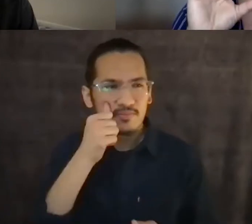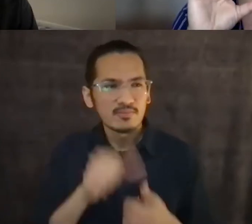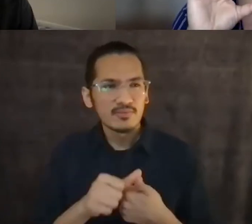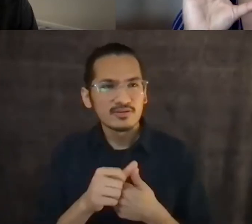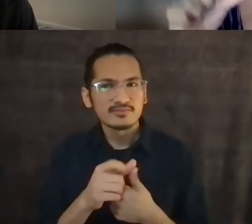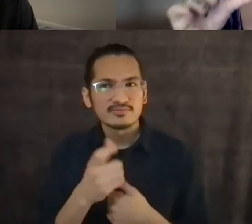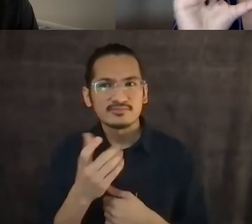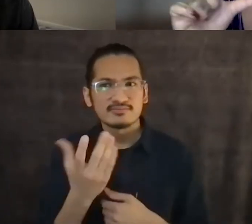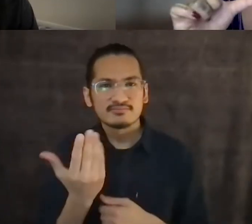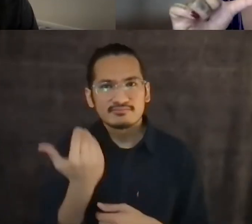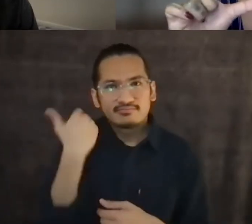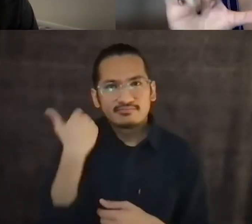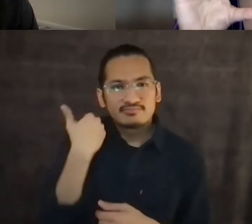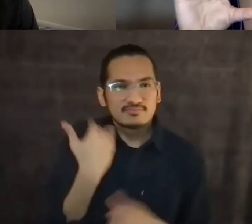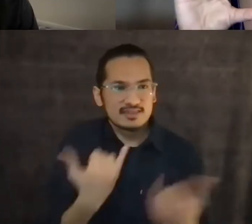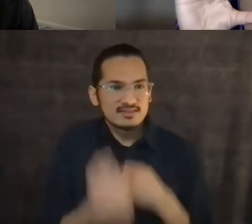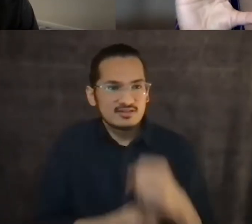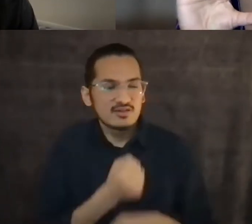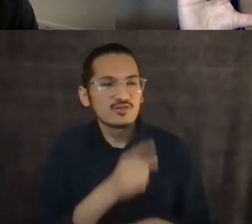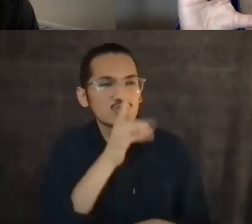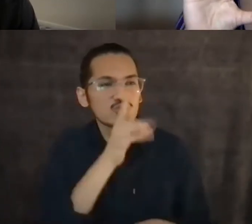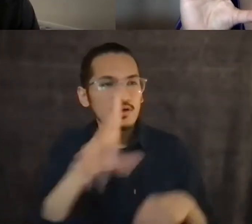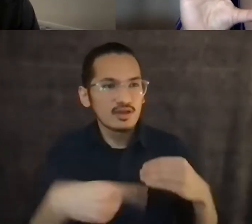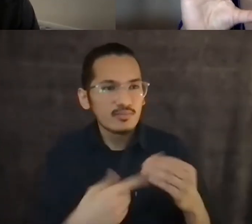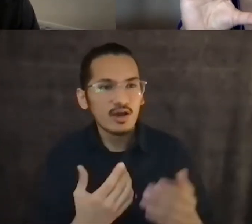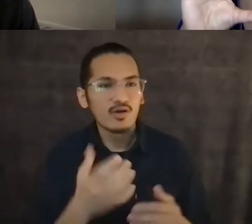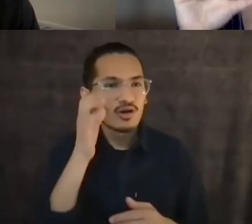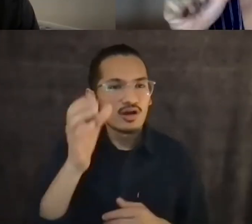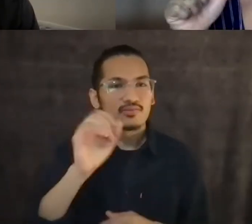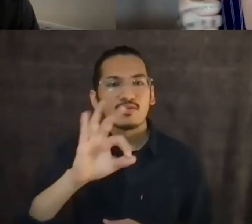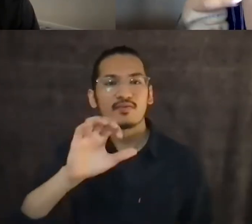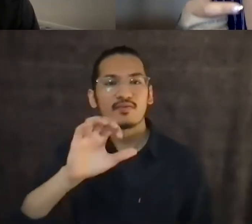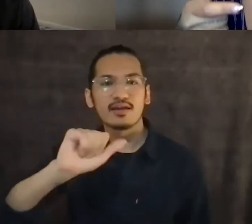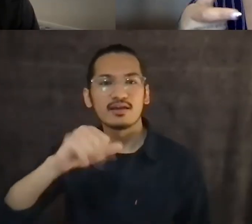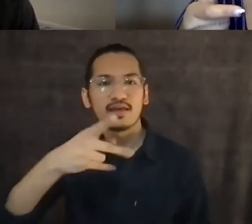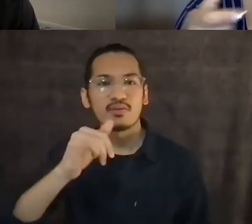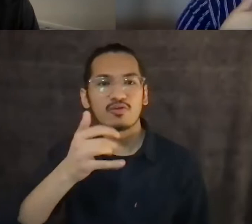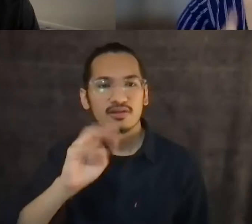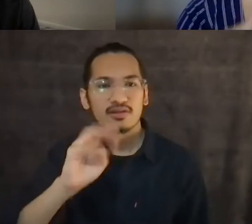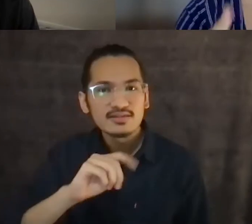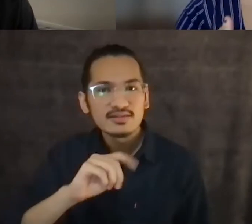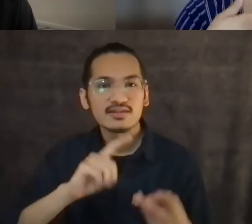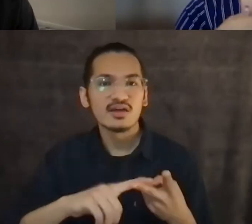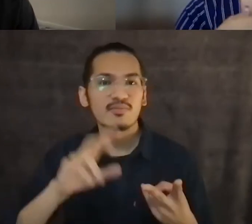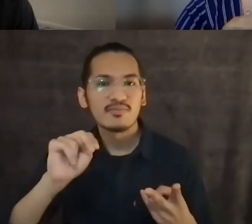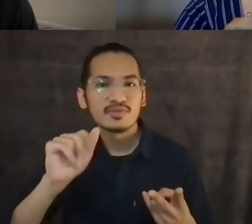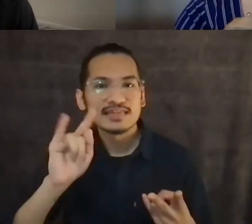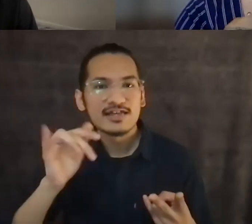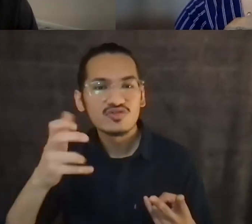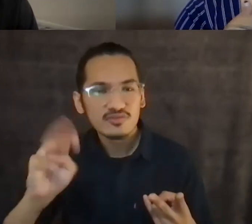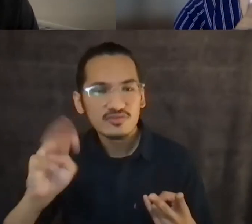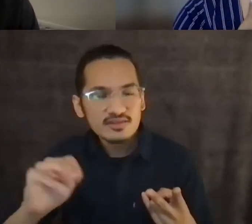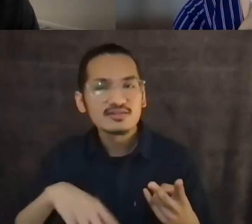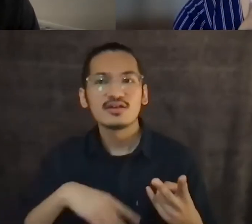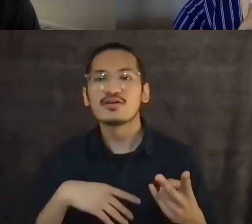you're saying in the context of capitalism and militarism and how they have managed to remap an entire ocean, our ocean. Um,